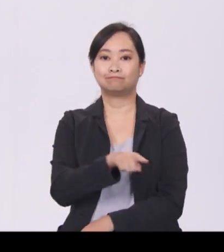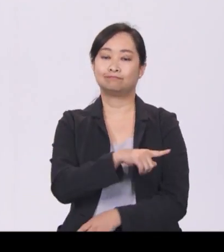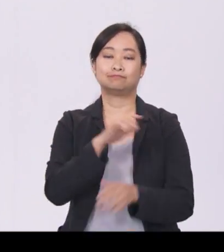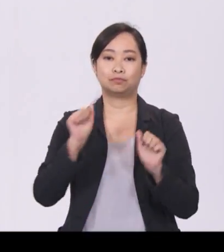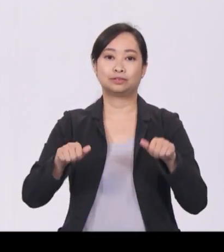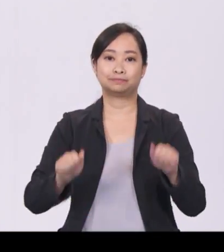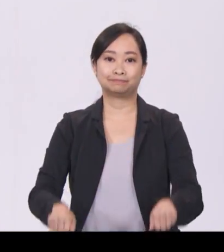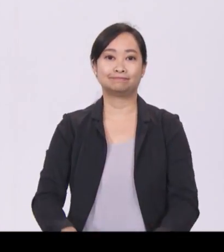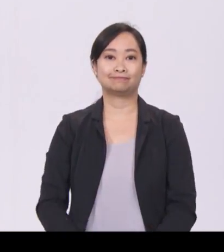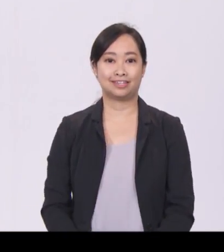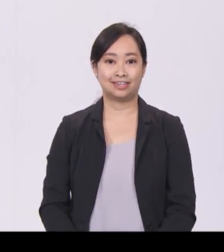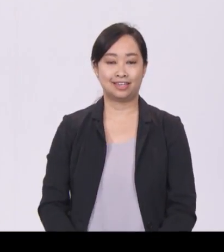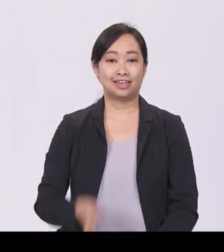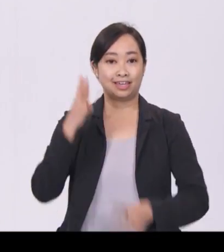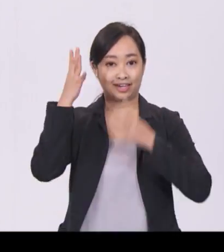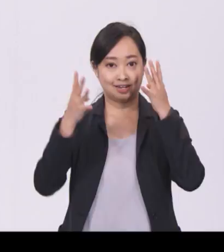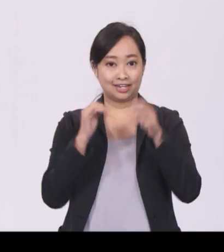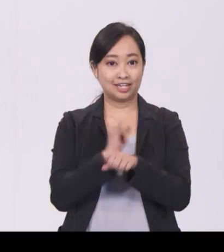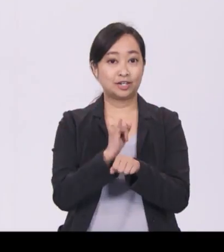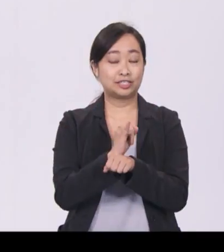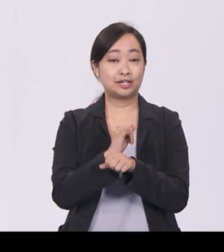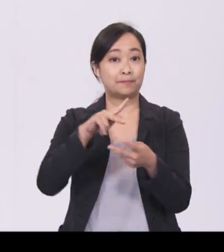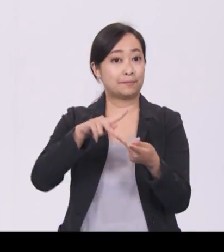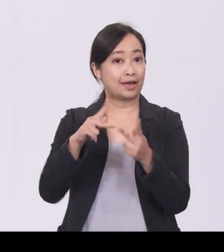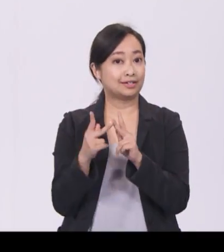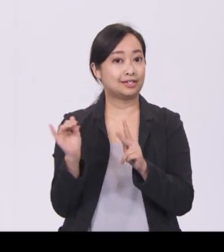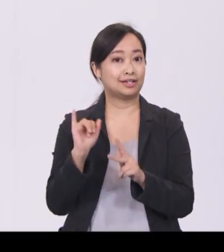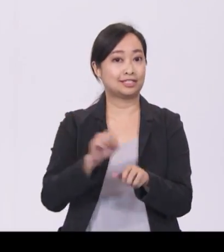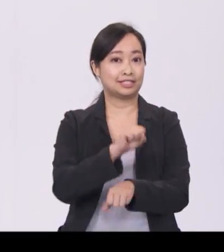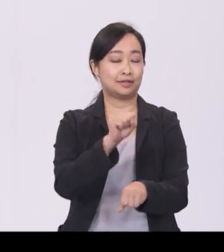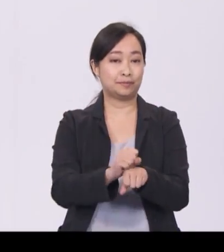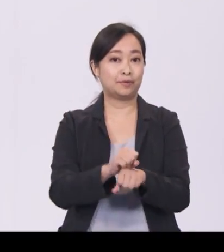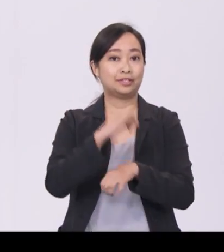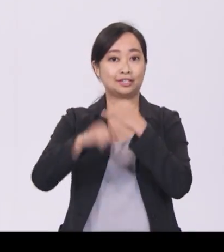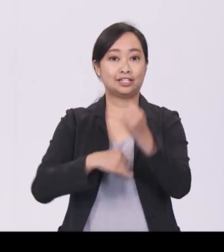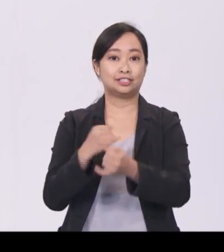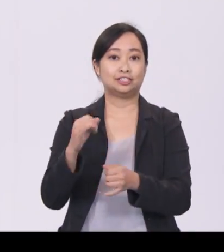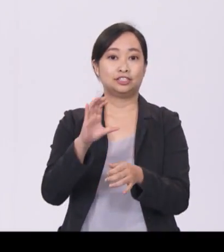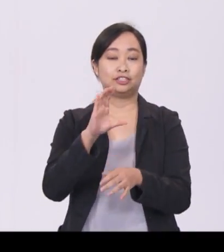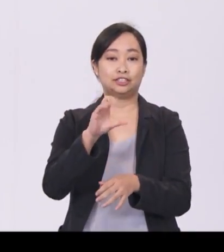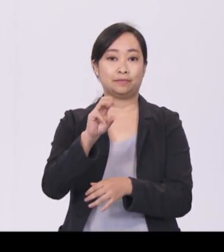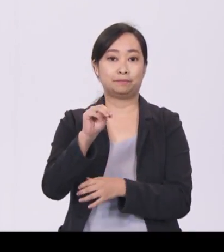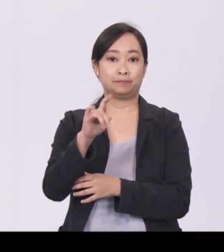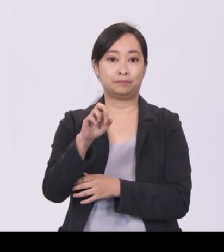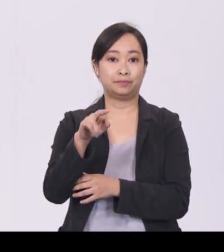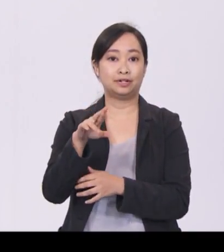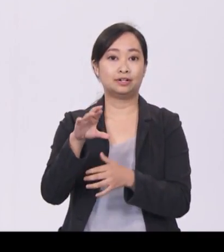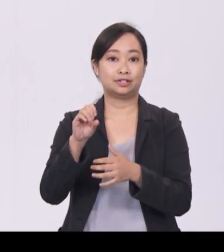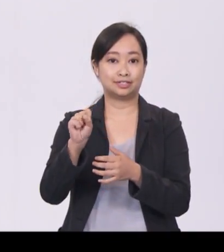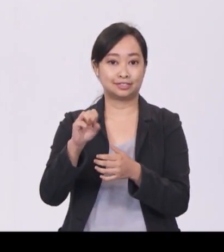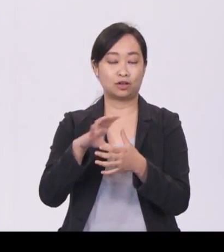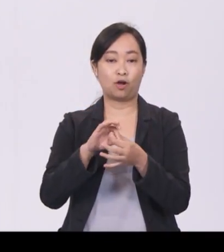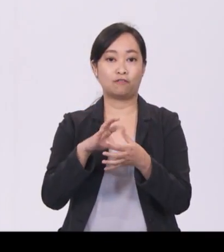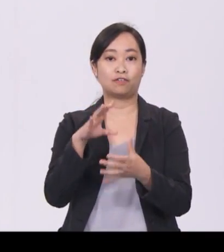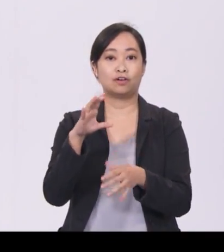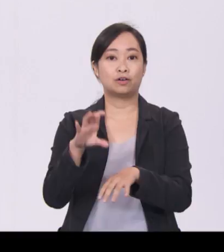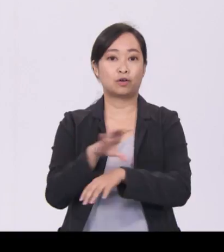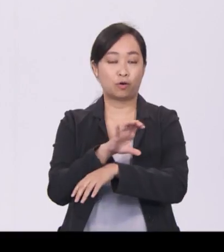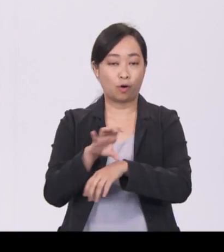Industry partners like the Singapore International Chamber of Commerce and the Big Four accounting firms have given us useful suggestions. We have